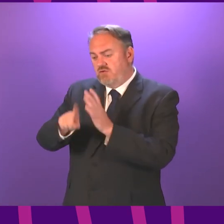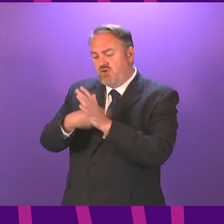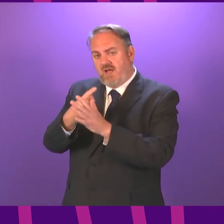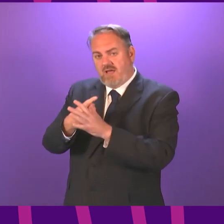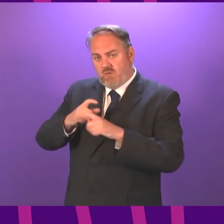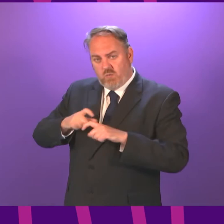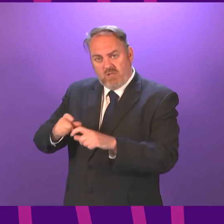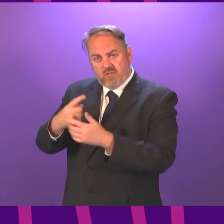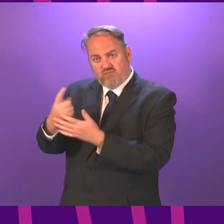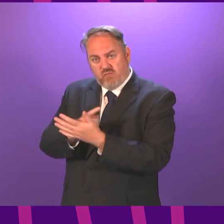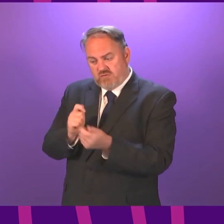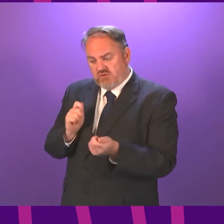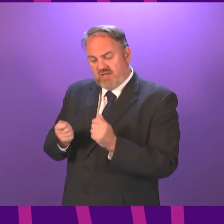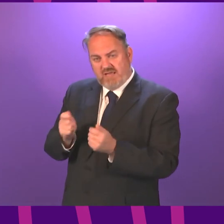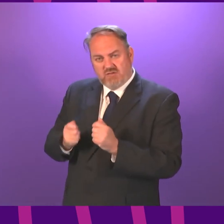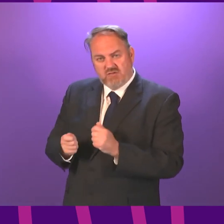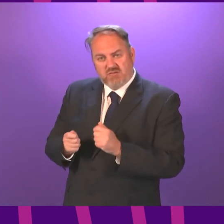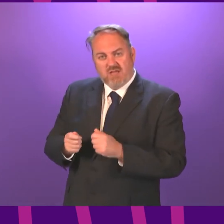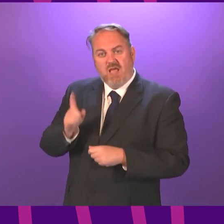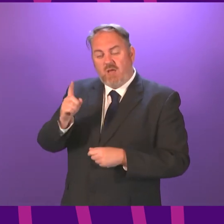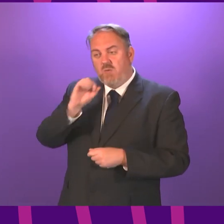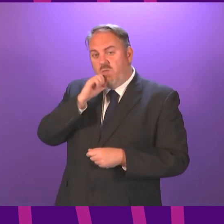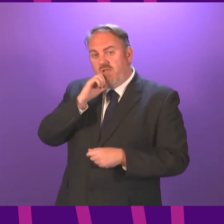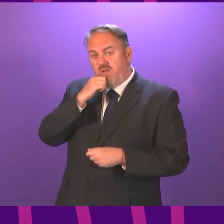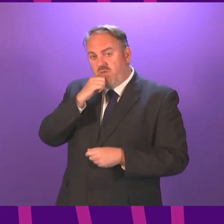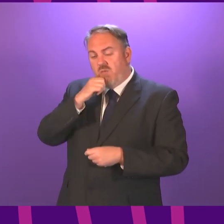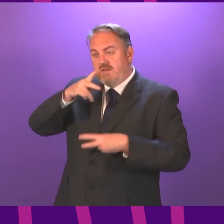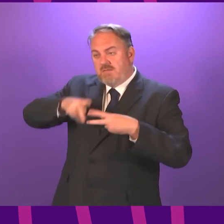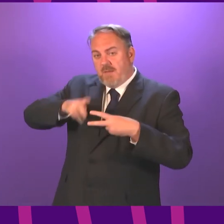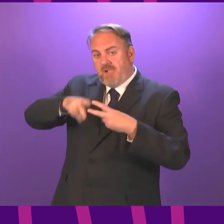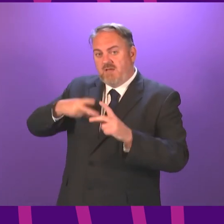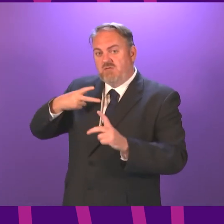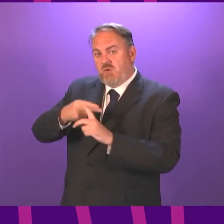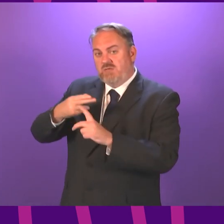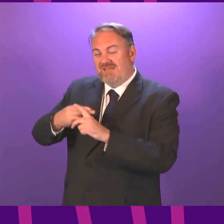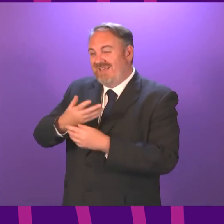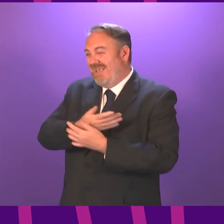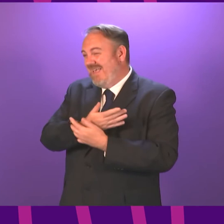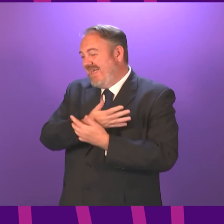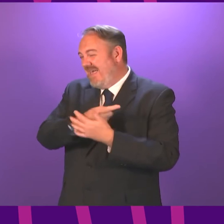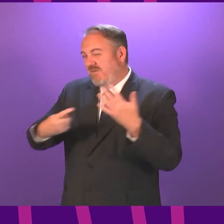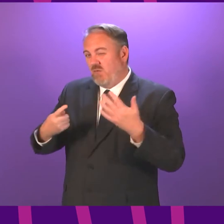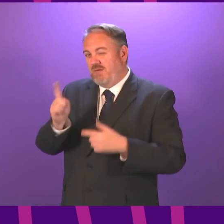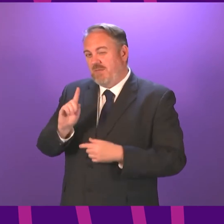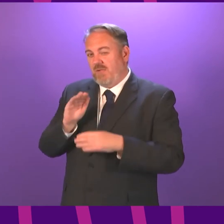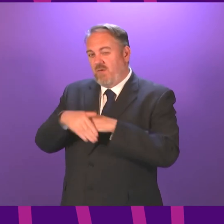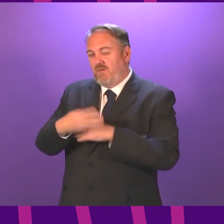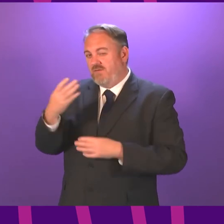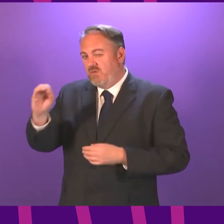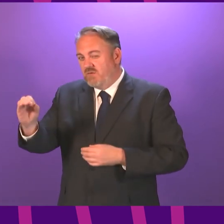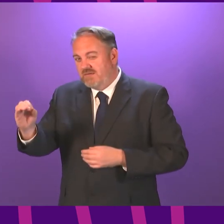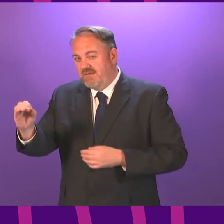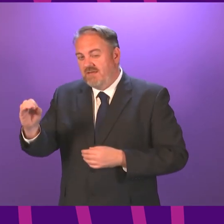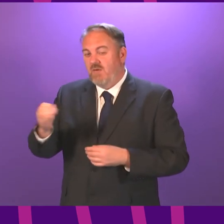commit to an ambitious target of double dosing everyone aged over 40 and at least one dose for everyone aged over 18